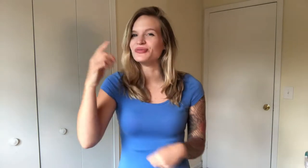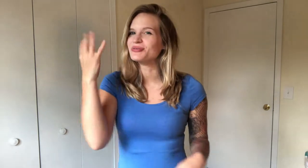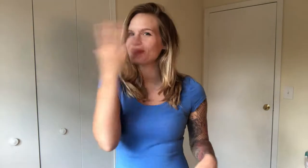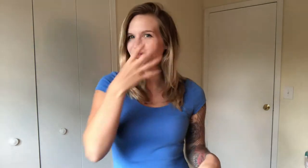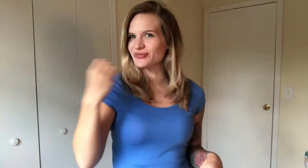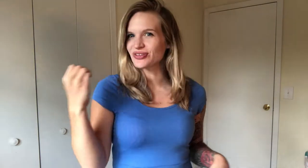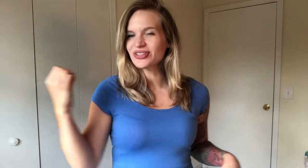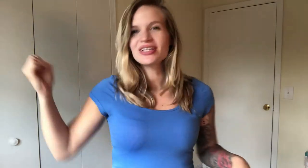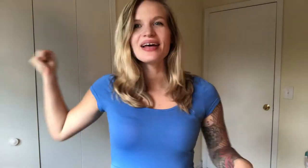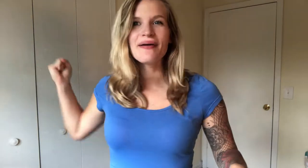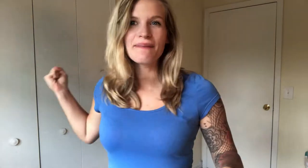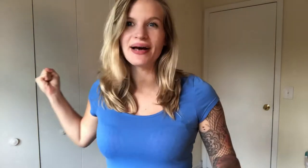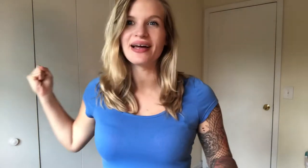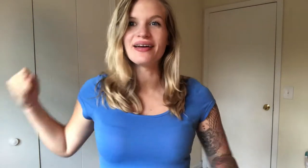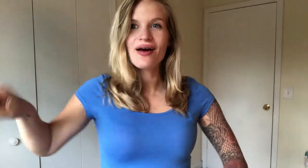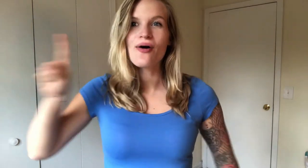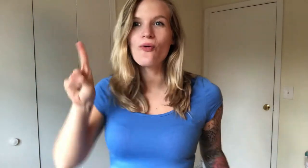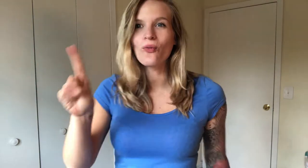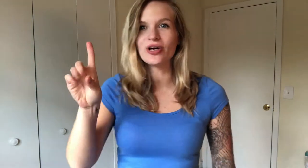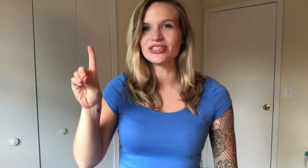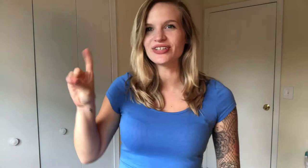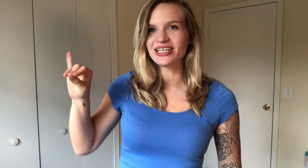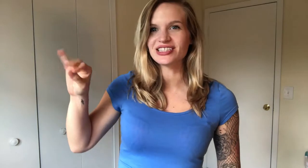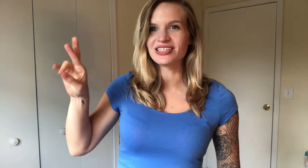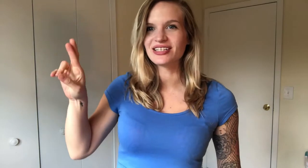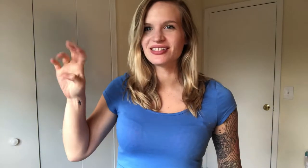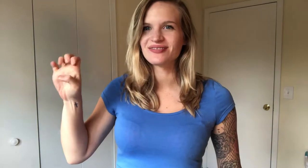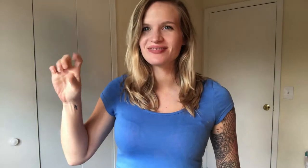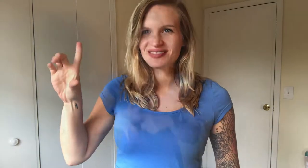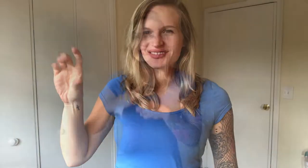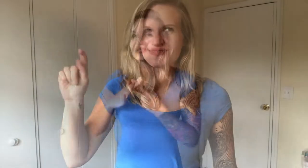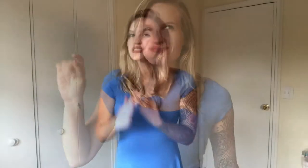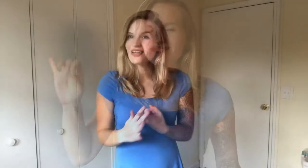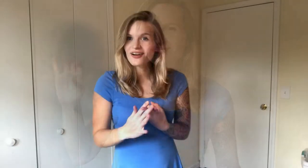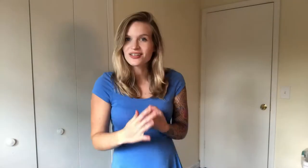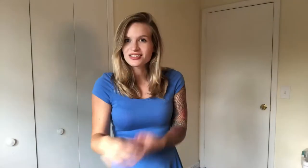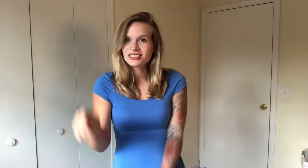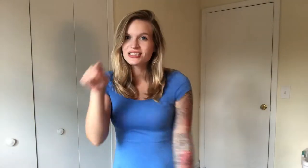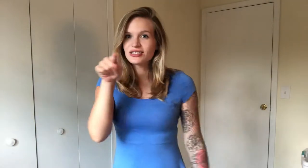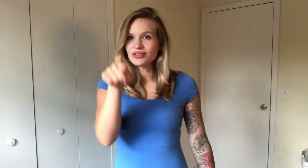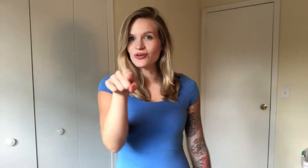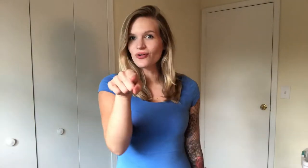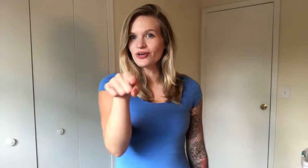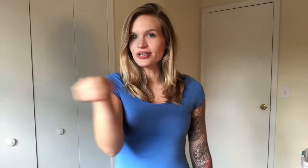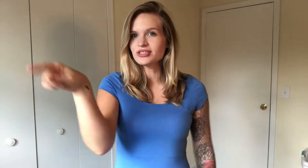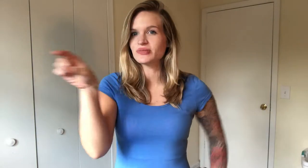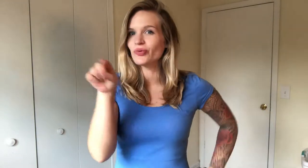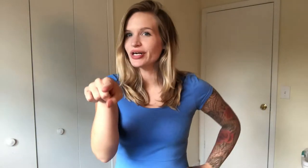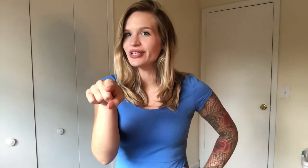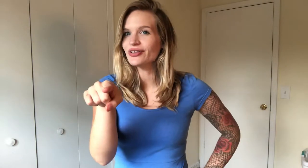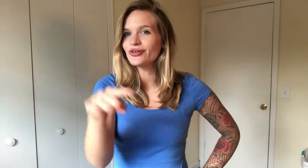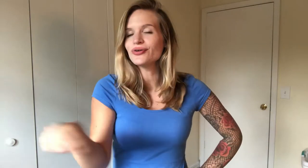beautiful by one direction. So it starts, you're, just point at you,